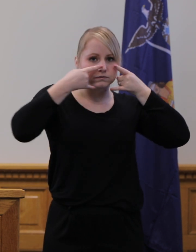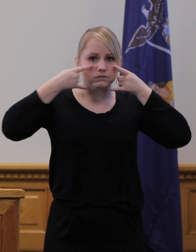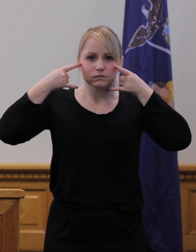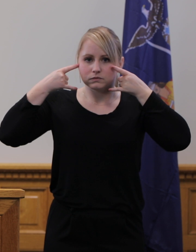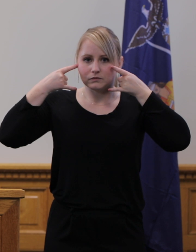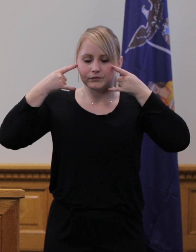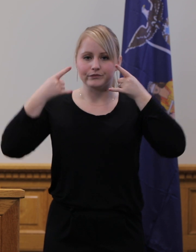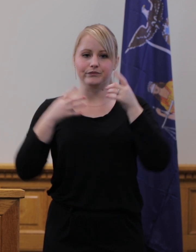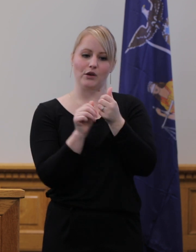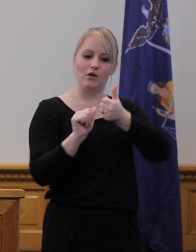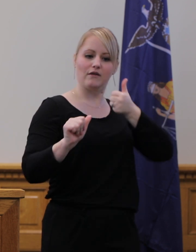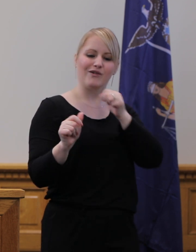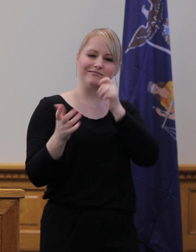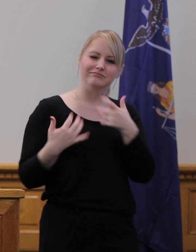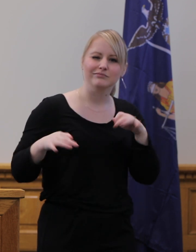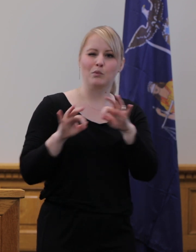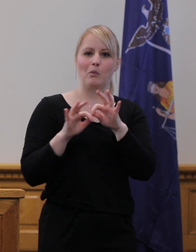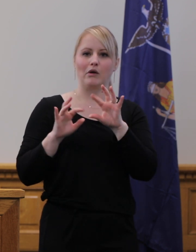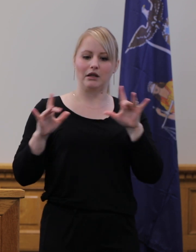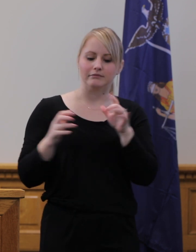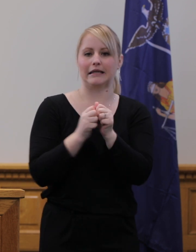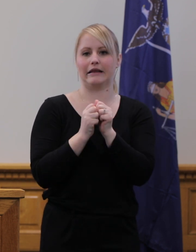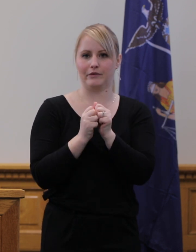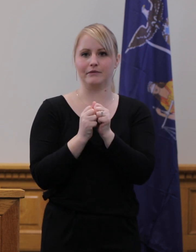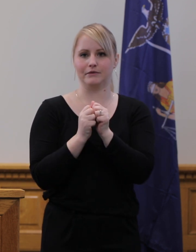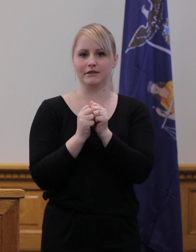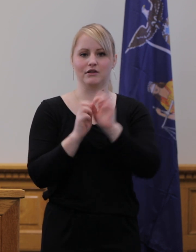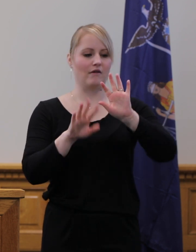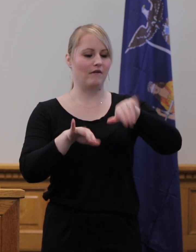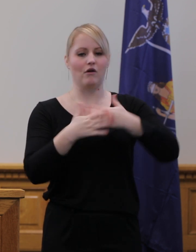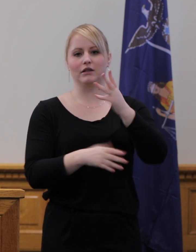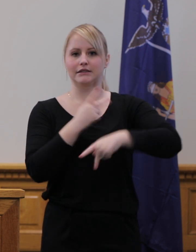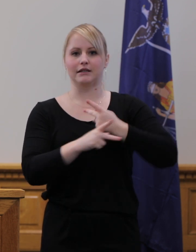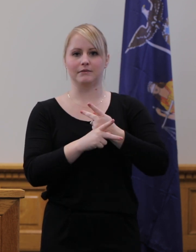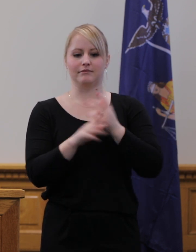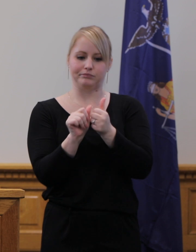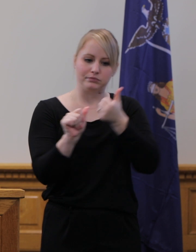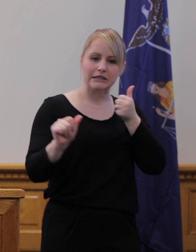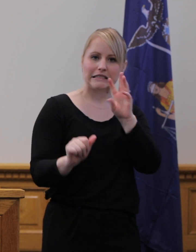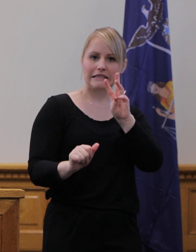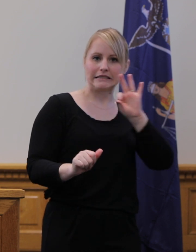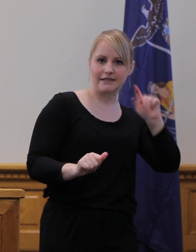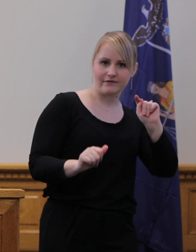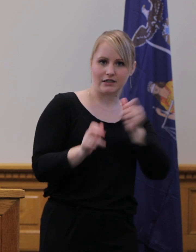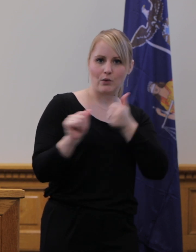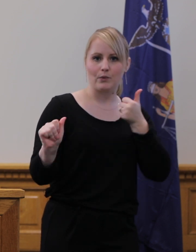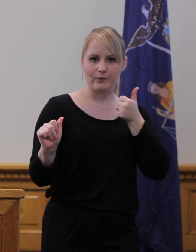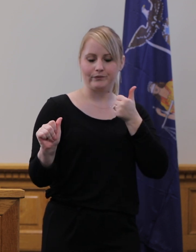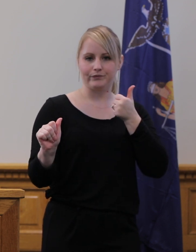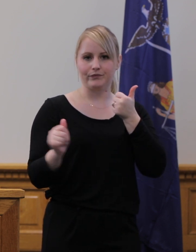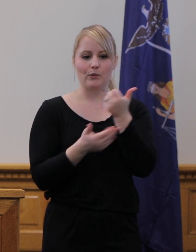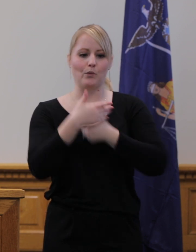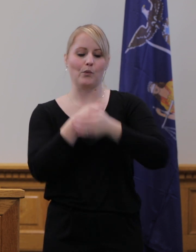Avoid non-essential gatherings of all types. Keep six feet from other people. Wash hands often with soap and